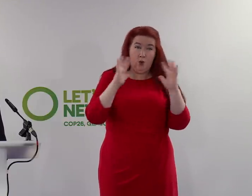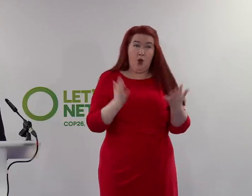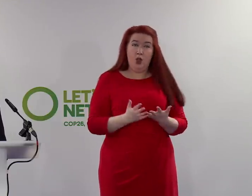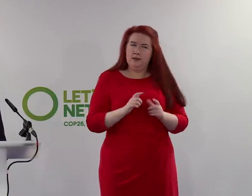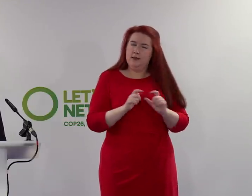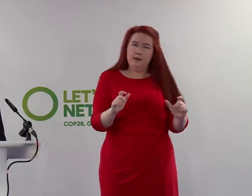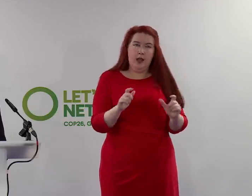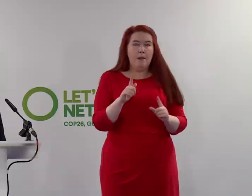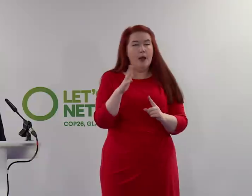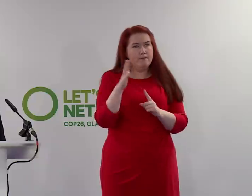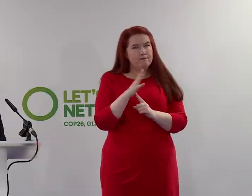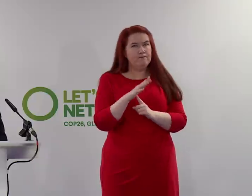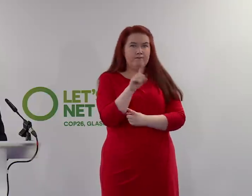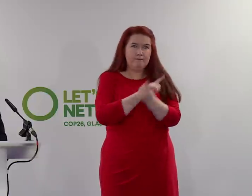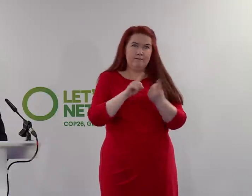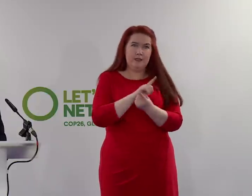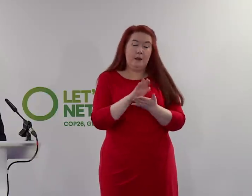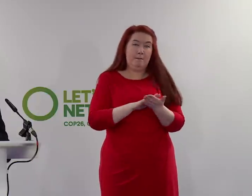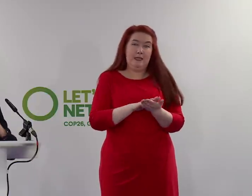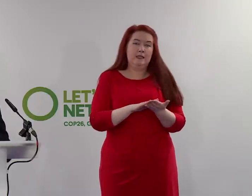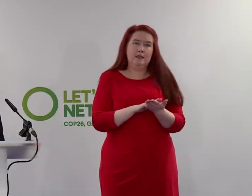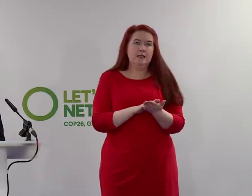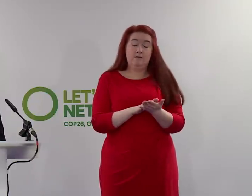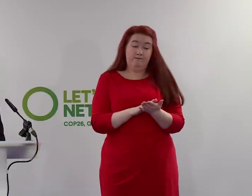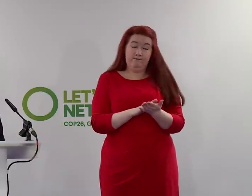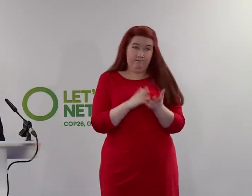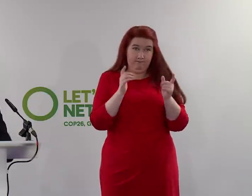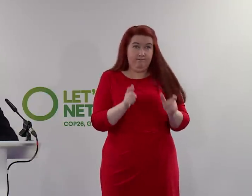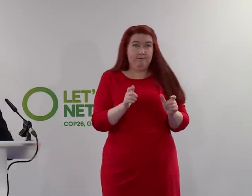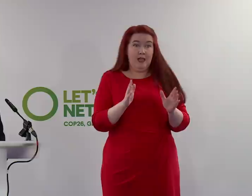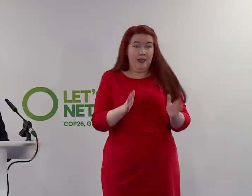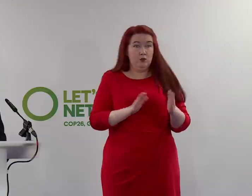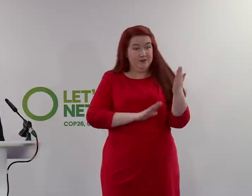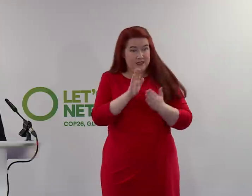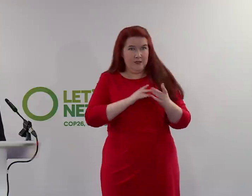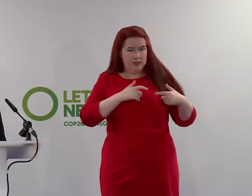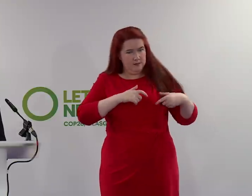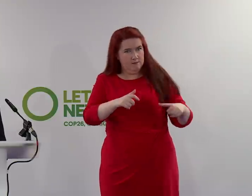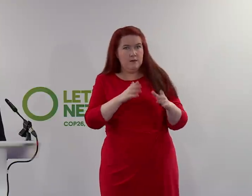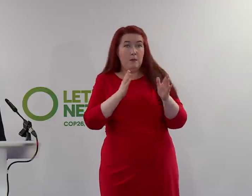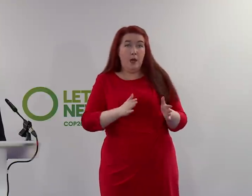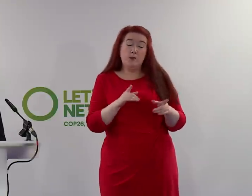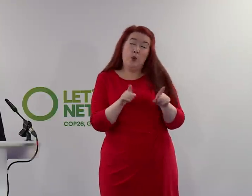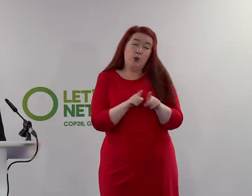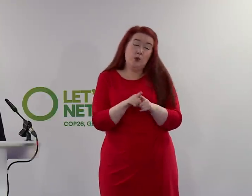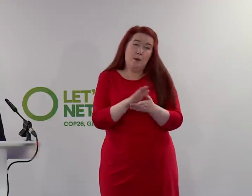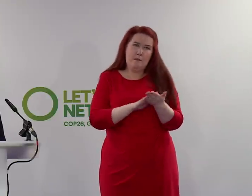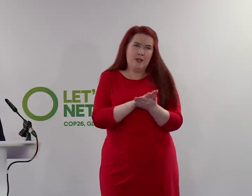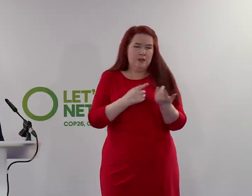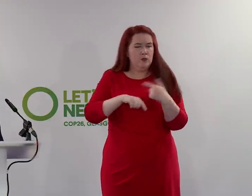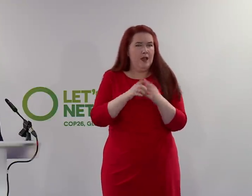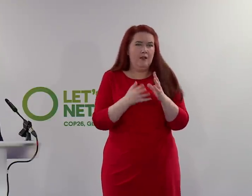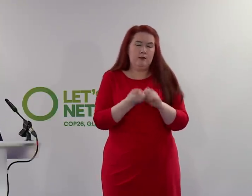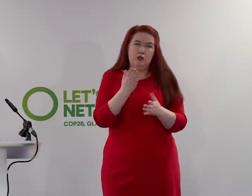the summit means that it's vital that it goes ahead in person, but it also means that we need to make sure the right